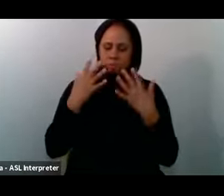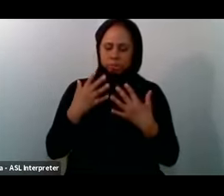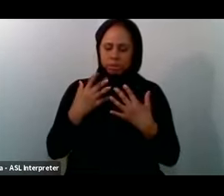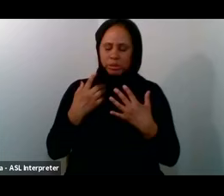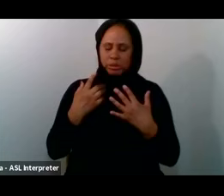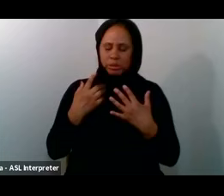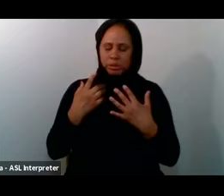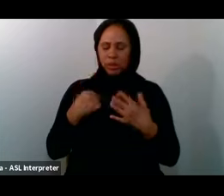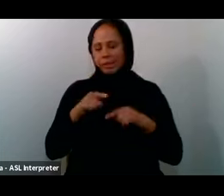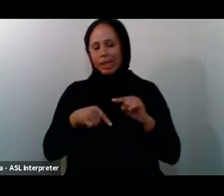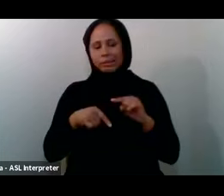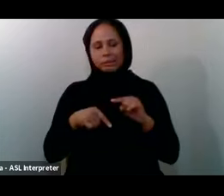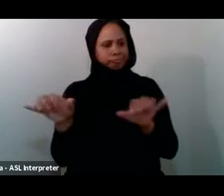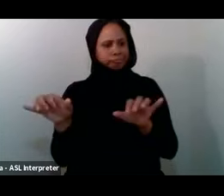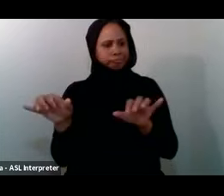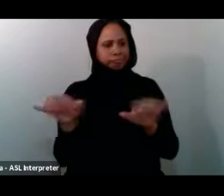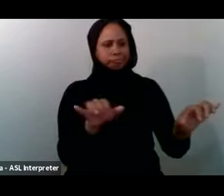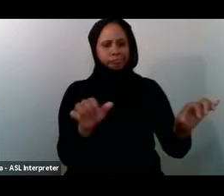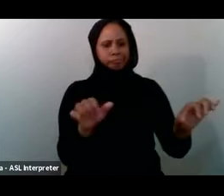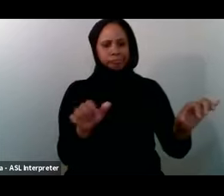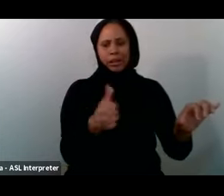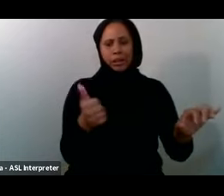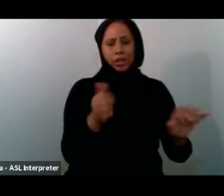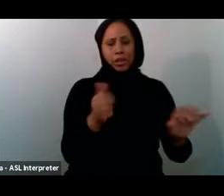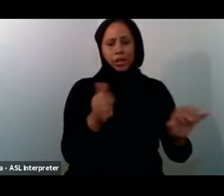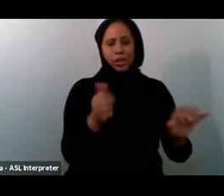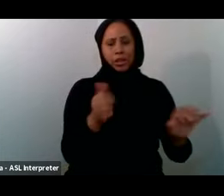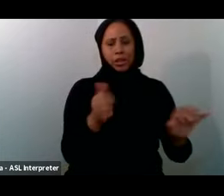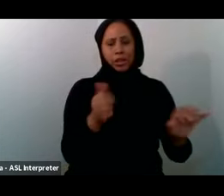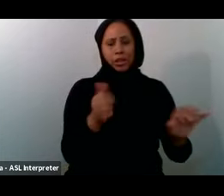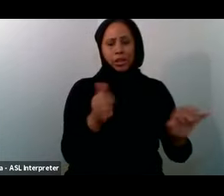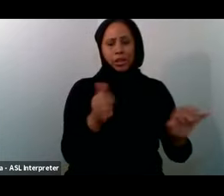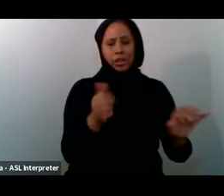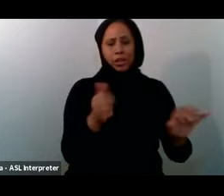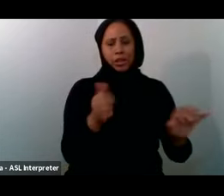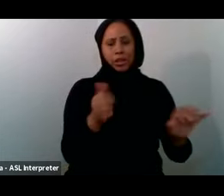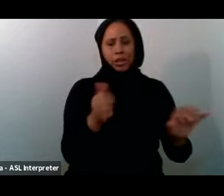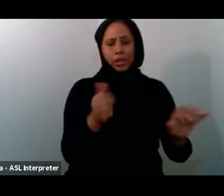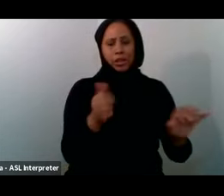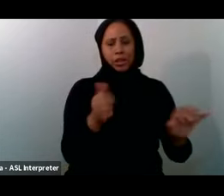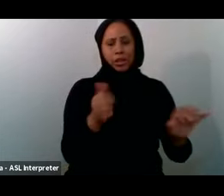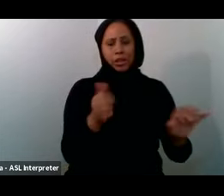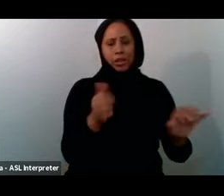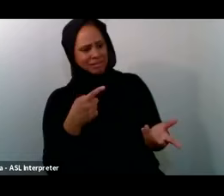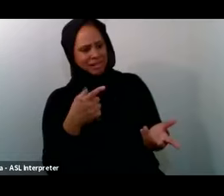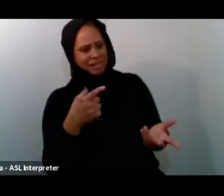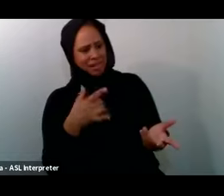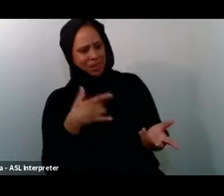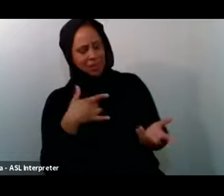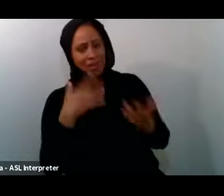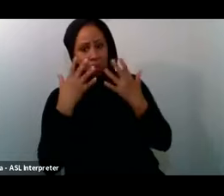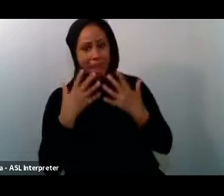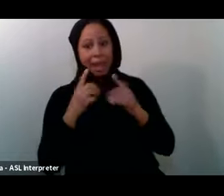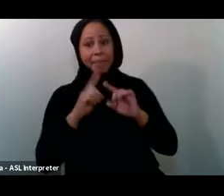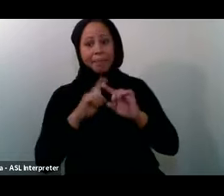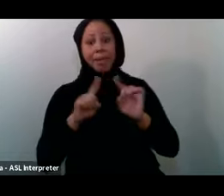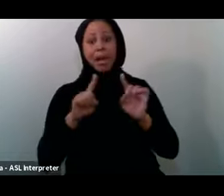people Are able To do And Allah Reminds us And the Prophet Reminds us That really When Allah